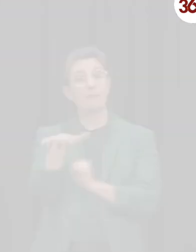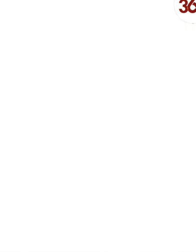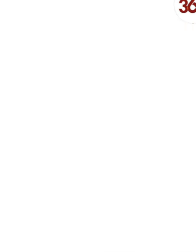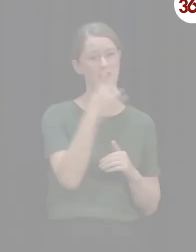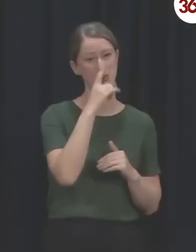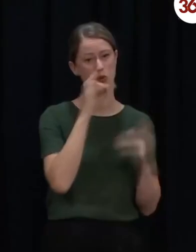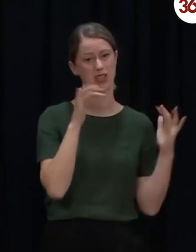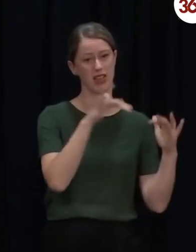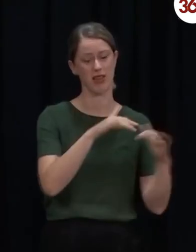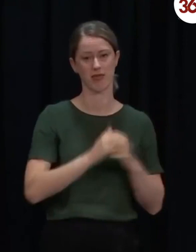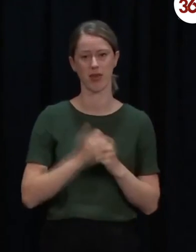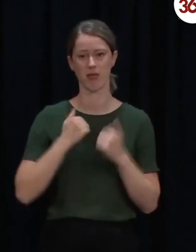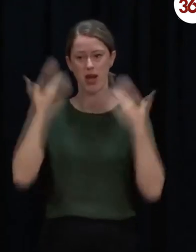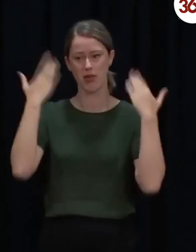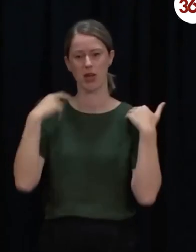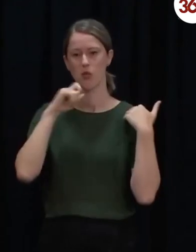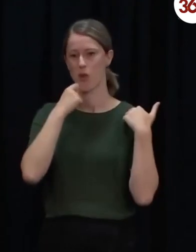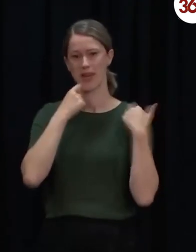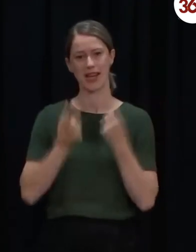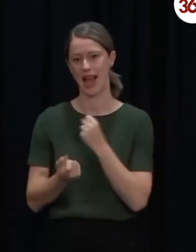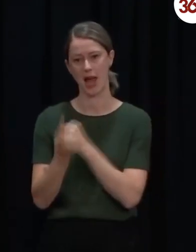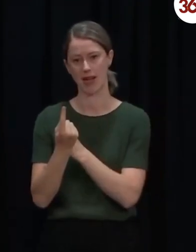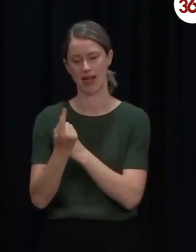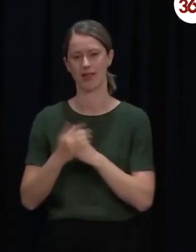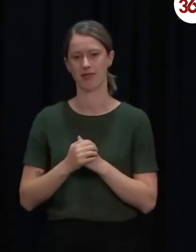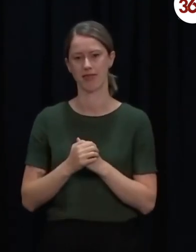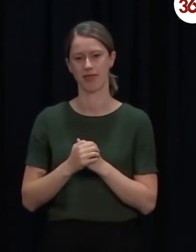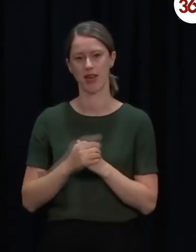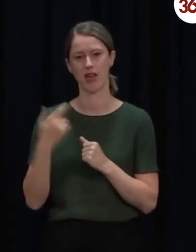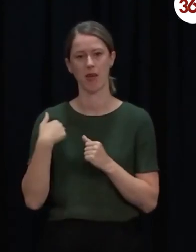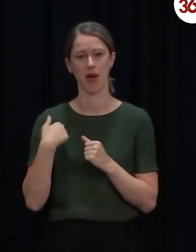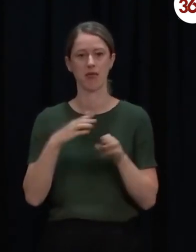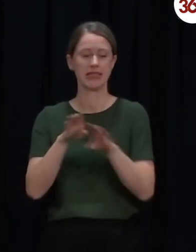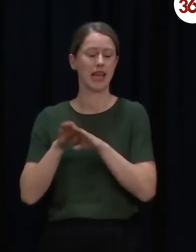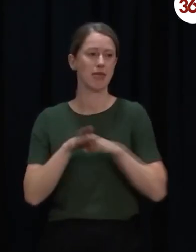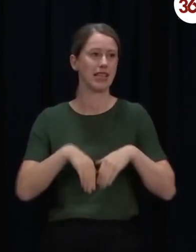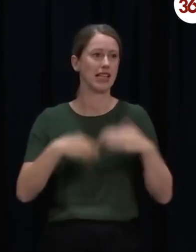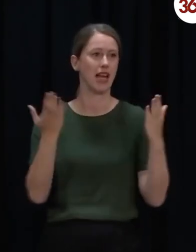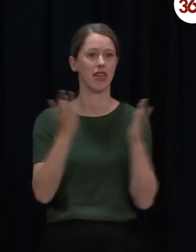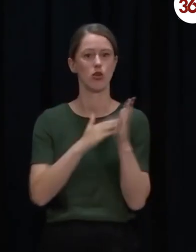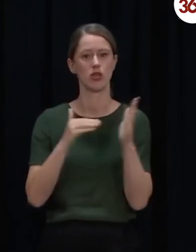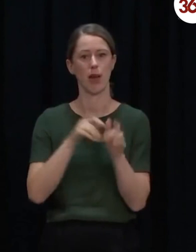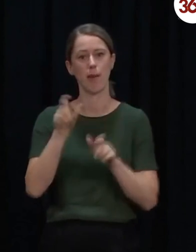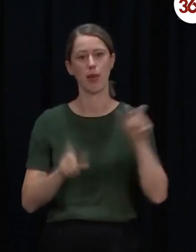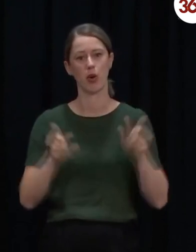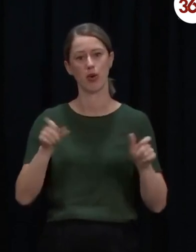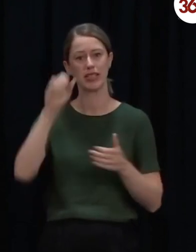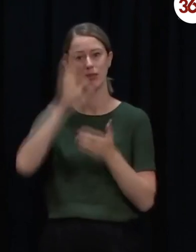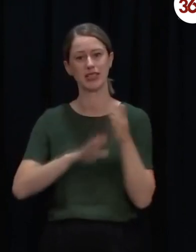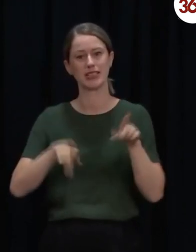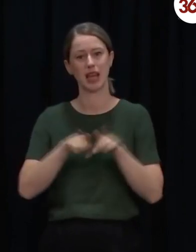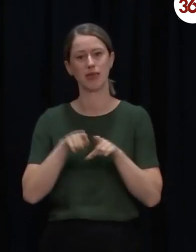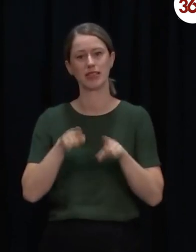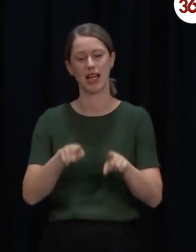country. For mine, my wedding will not be going ahead, but I just join many other New Zealanders who have had an experience like that as a